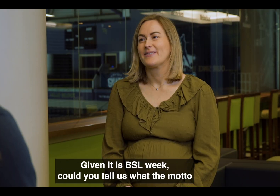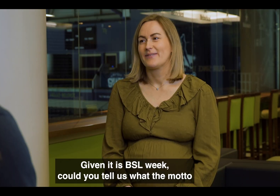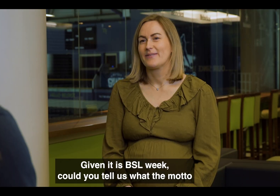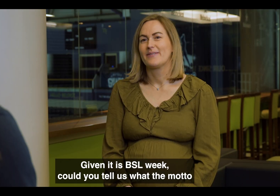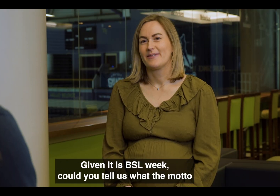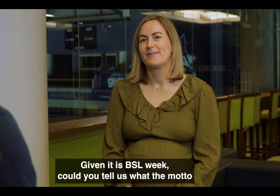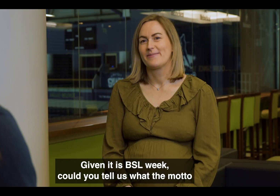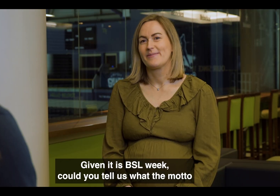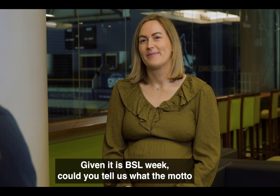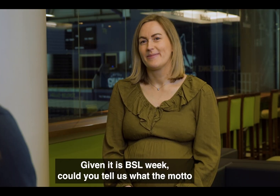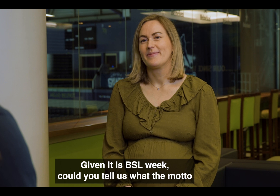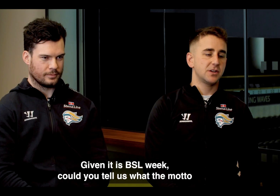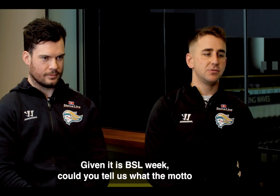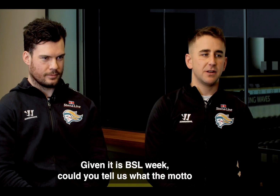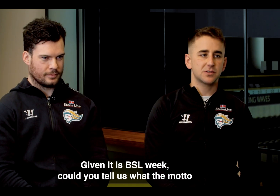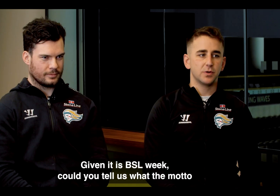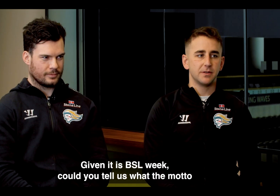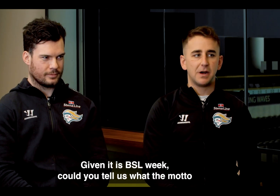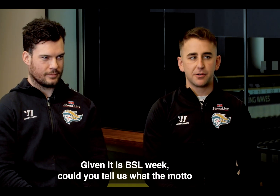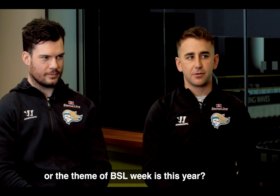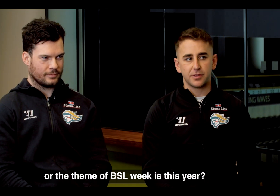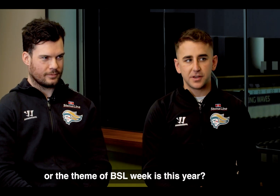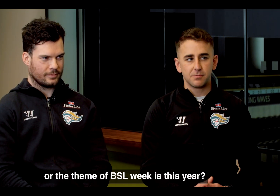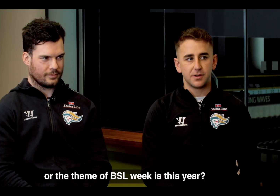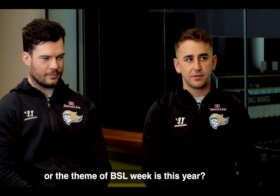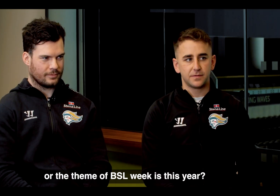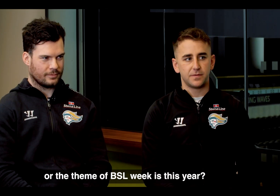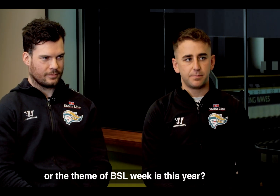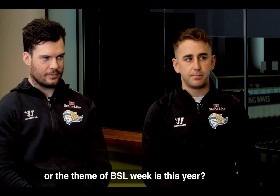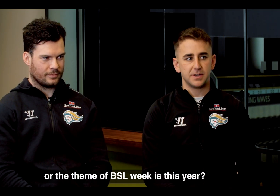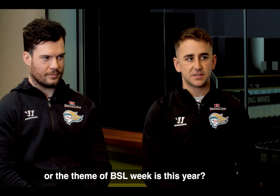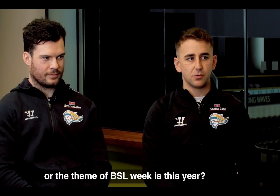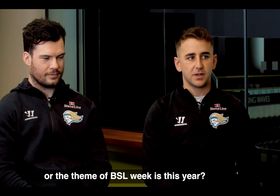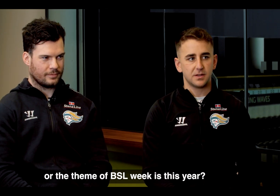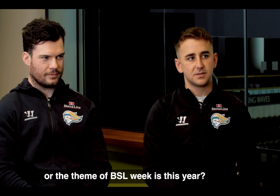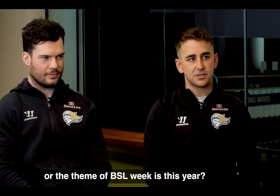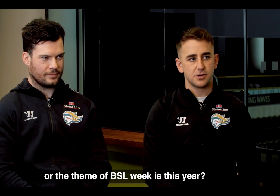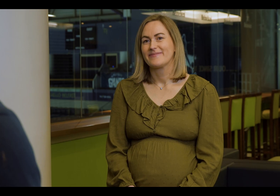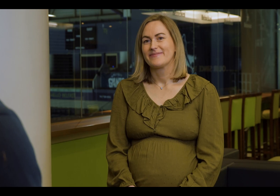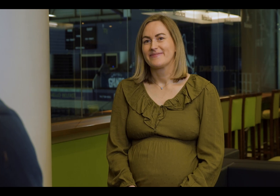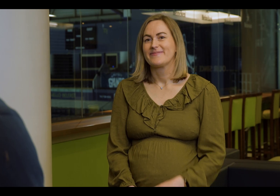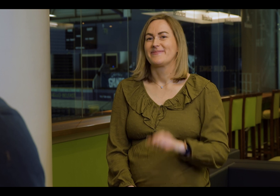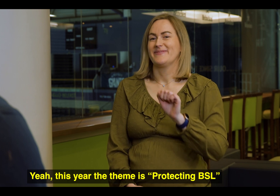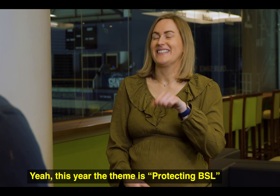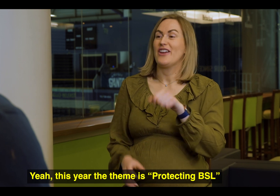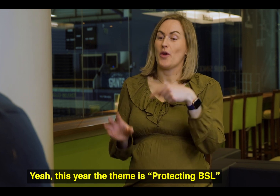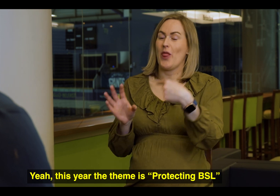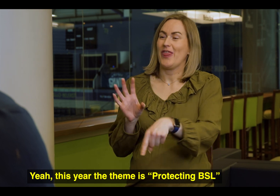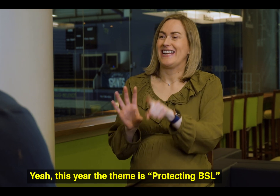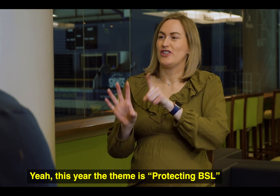it is BSL Week. Could you tell us what the motto or the theme of BSL Week is this year? Yeah, this